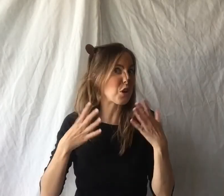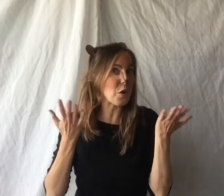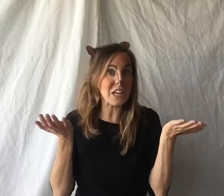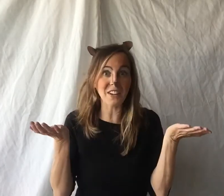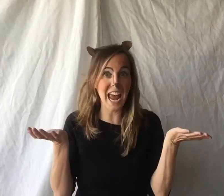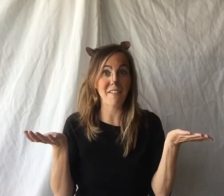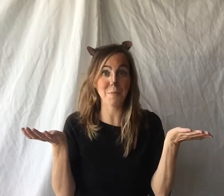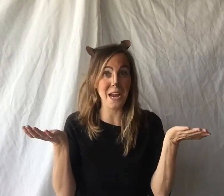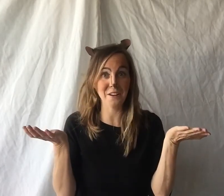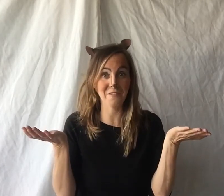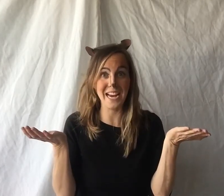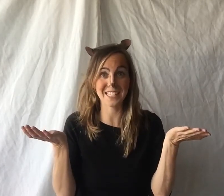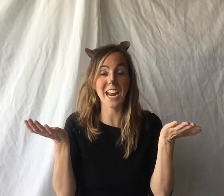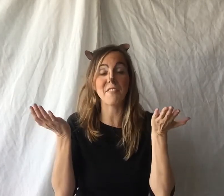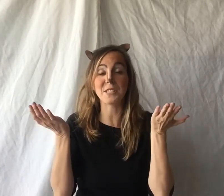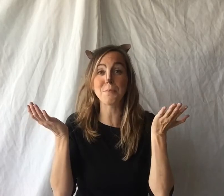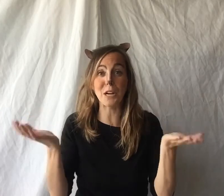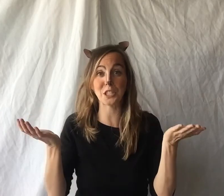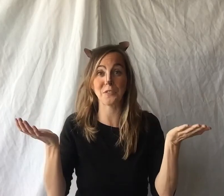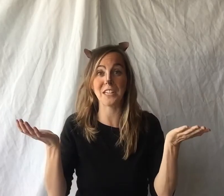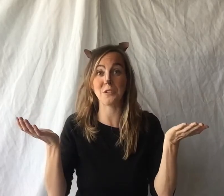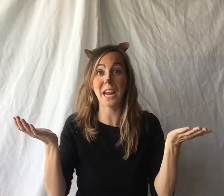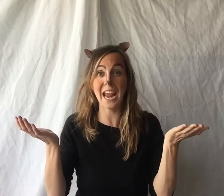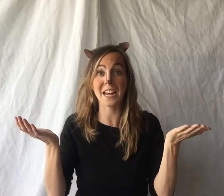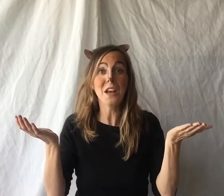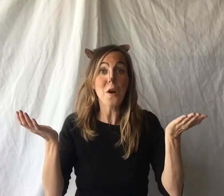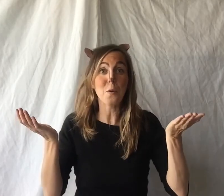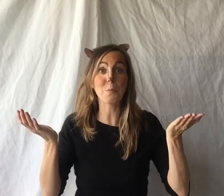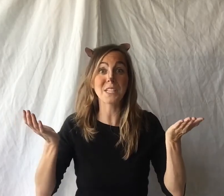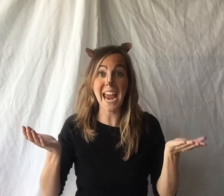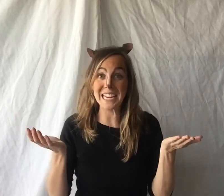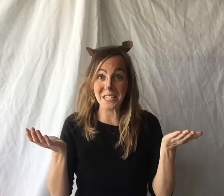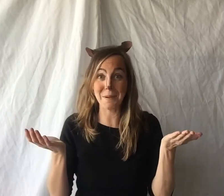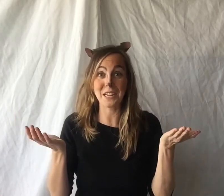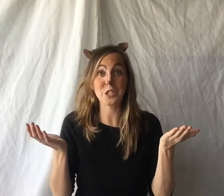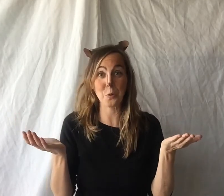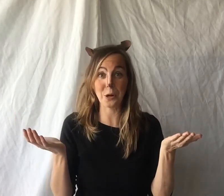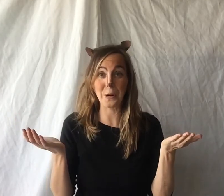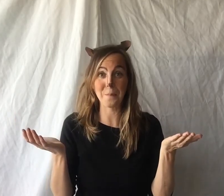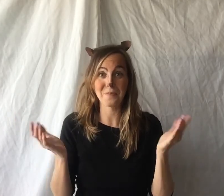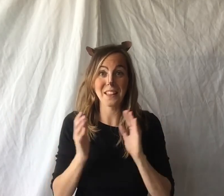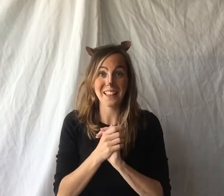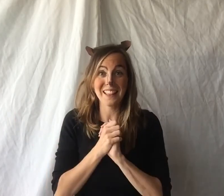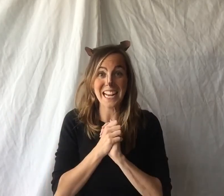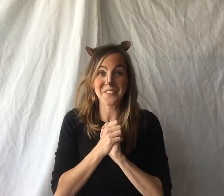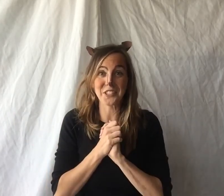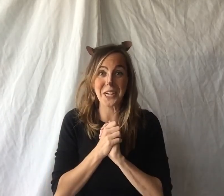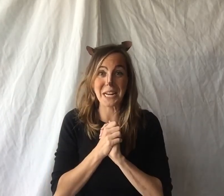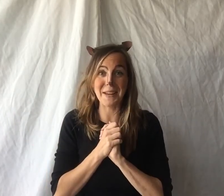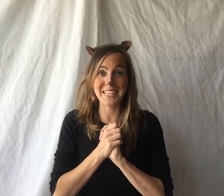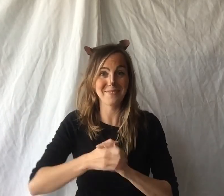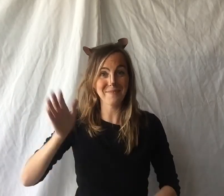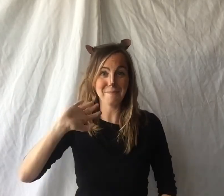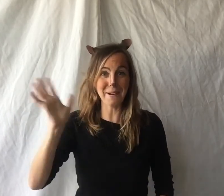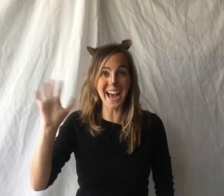don't even have to paint your face to have as much fun as you can with pretending to be a squirrel thanks for joining me bye